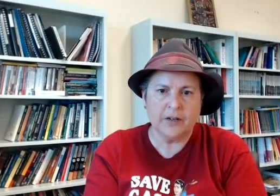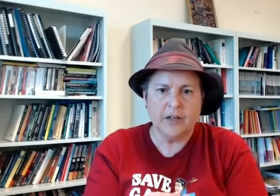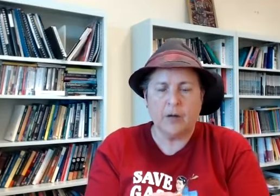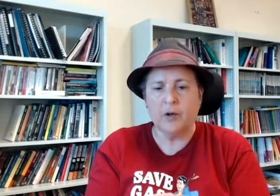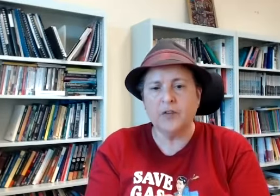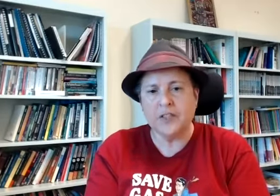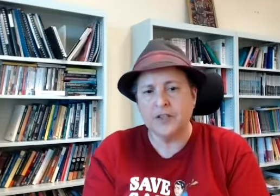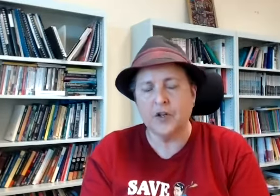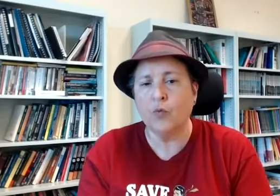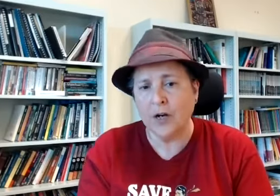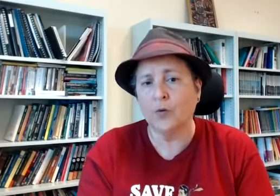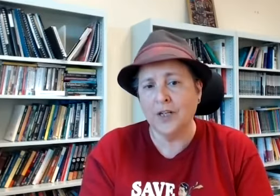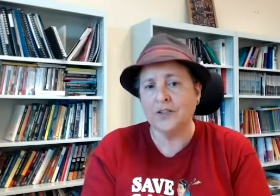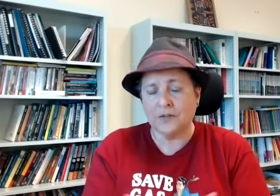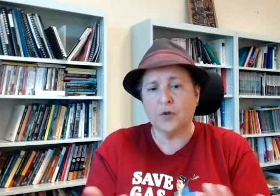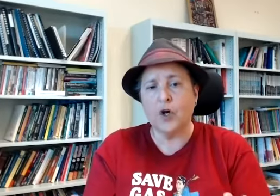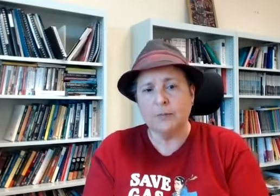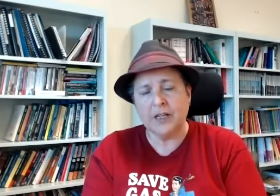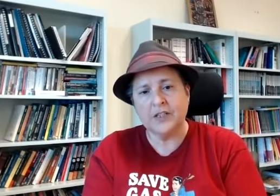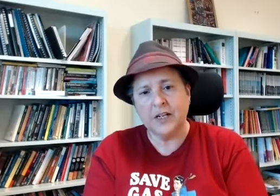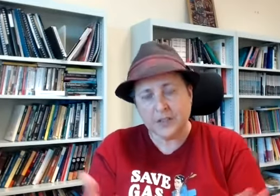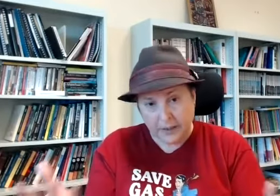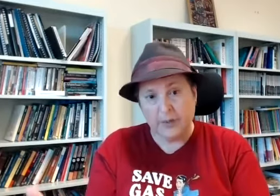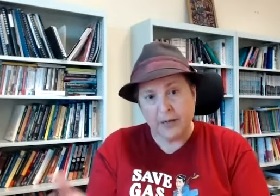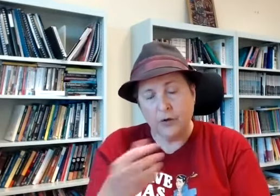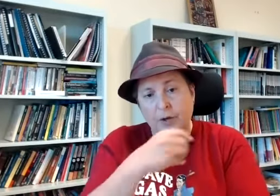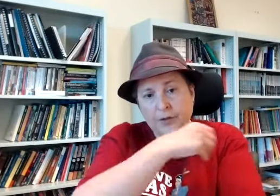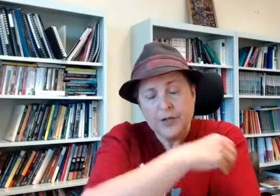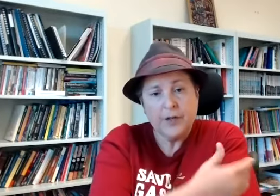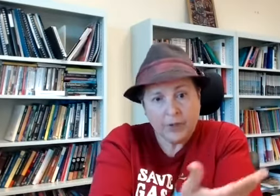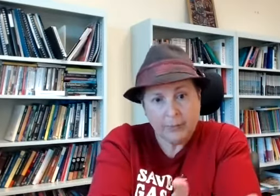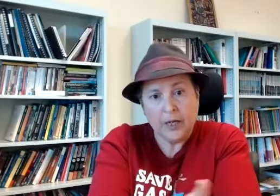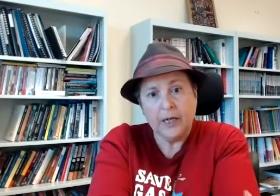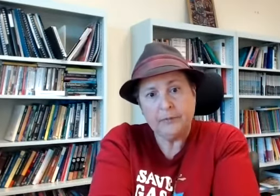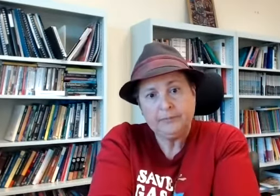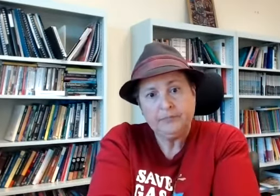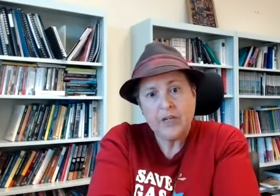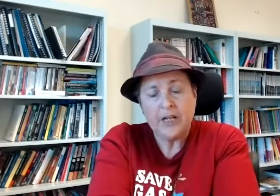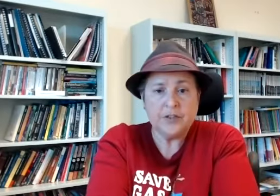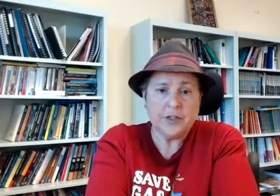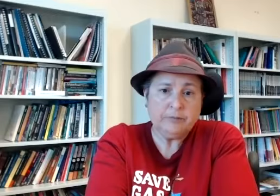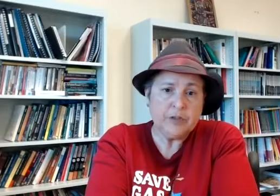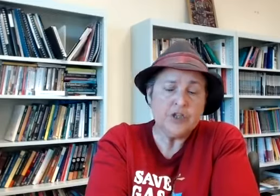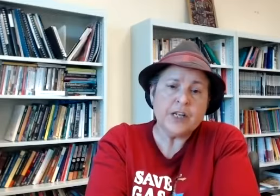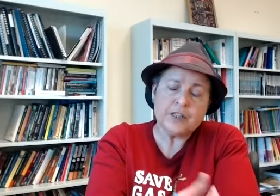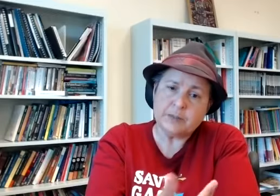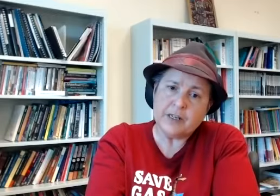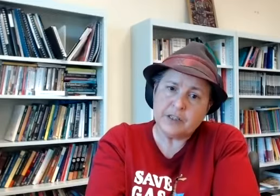i mean obviously there's no one audience there's a variety but can you tell us a little bit about who those people are and and do you get to speak to them